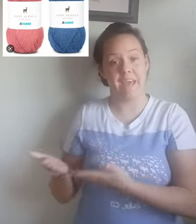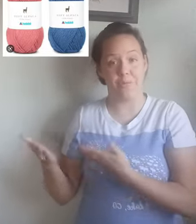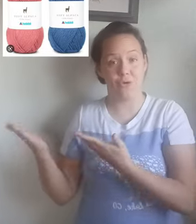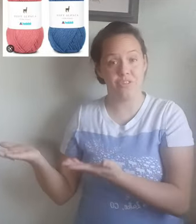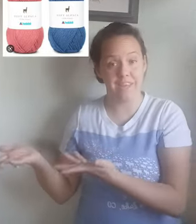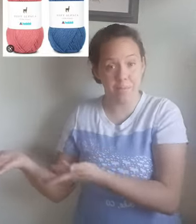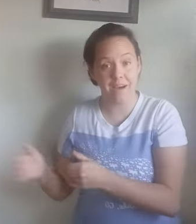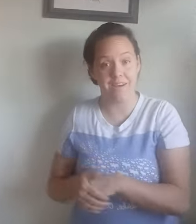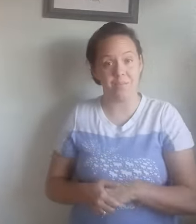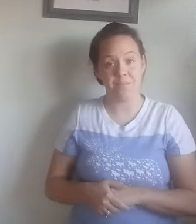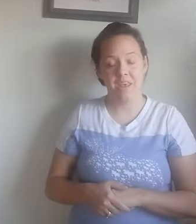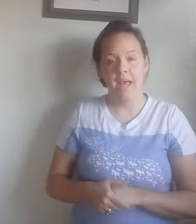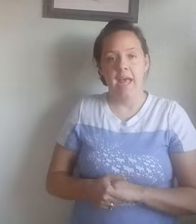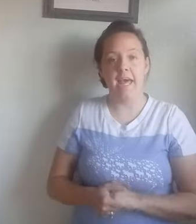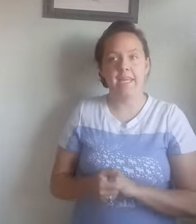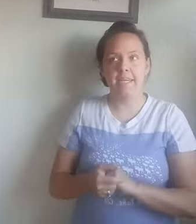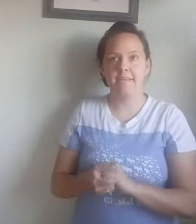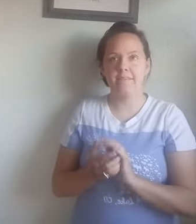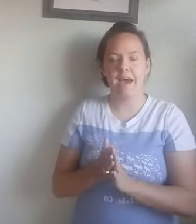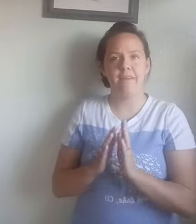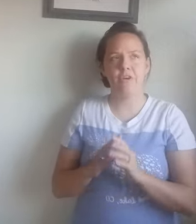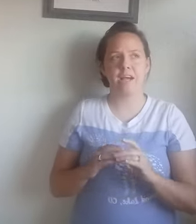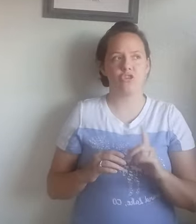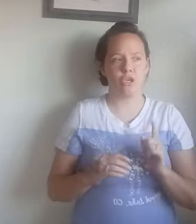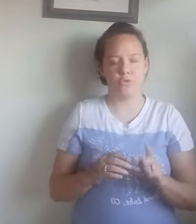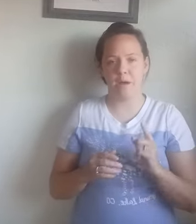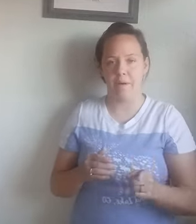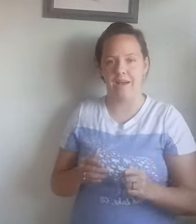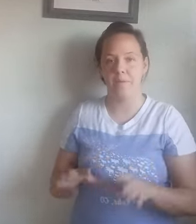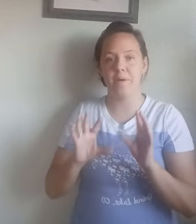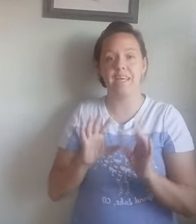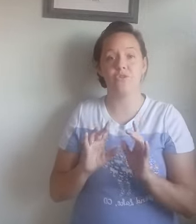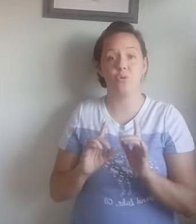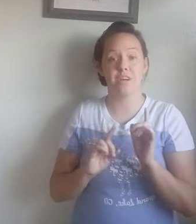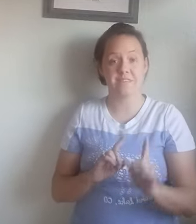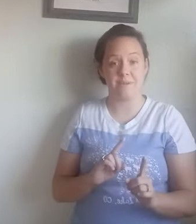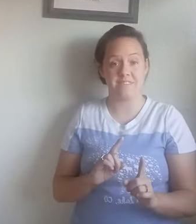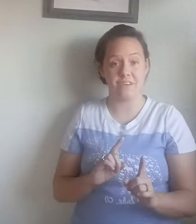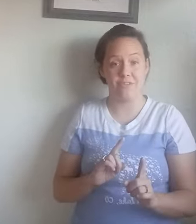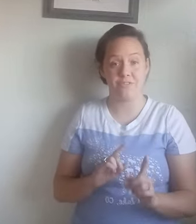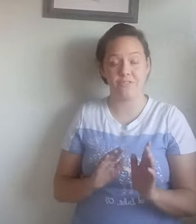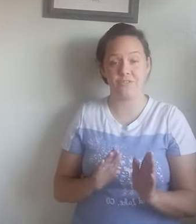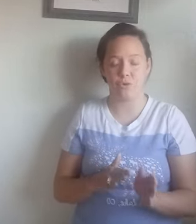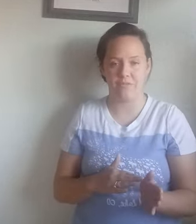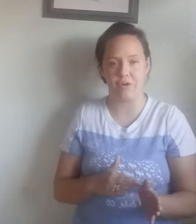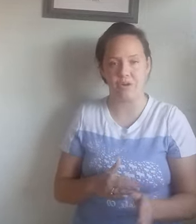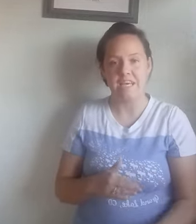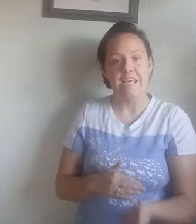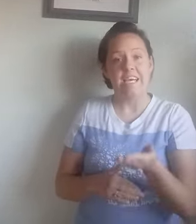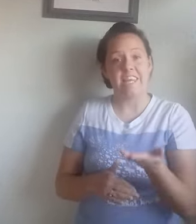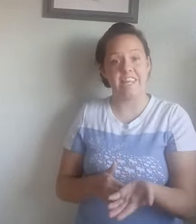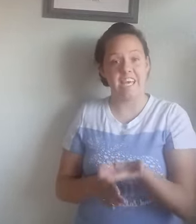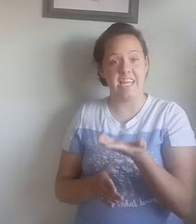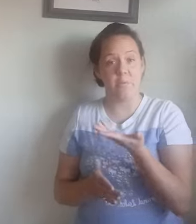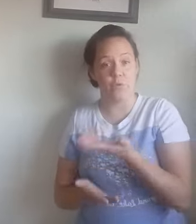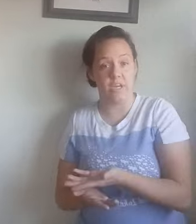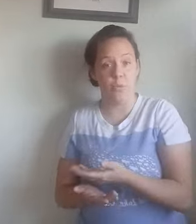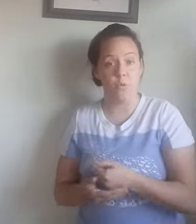animal, the alpaca. And it is, I've never actually used alpaca, but it is more expensive. So I've heard than marina wool.